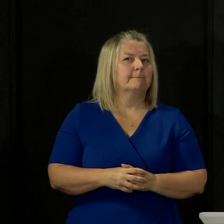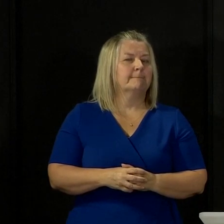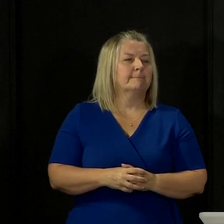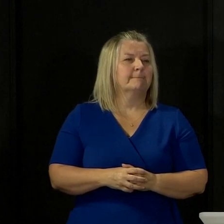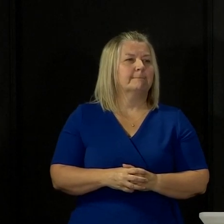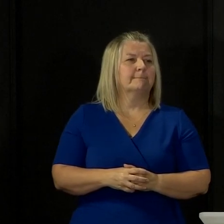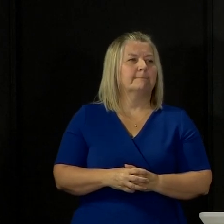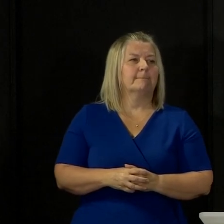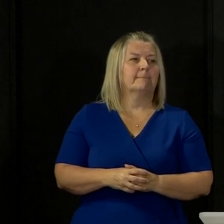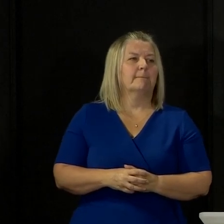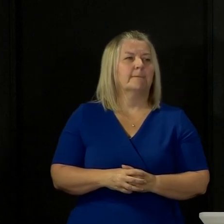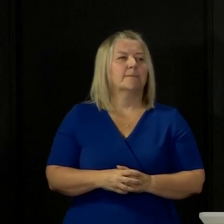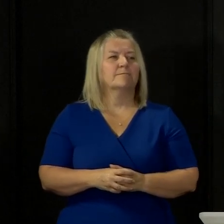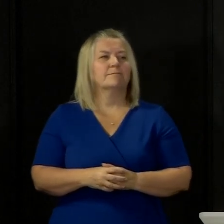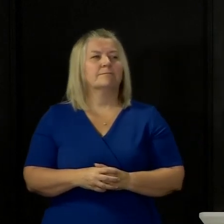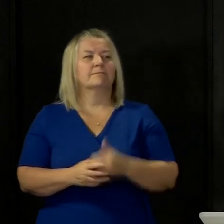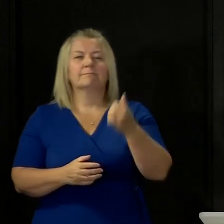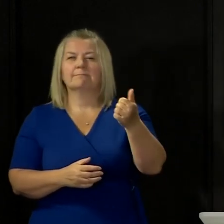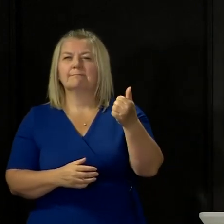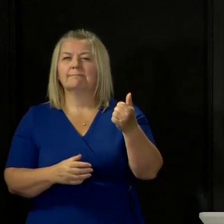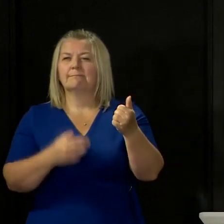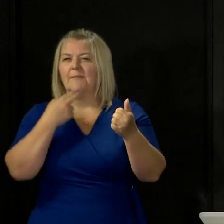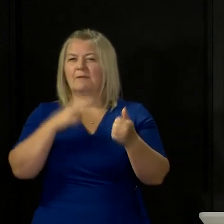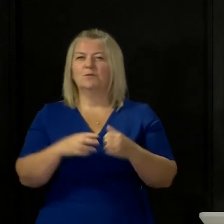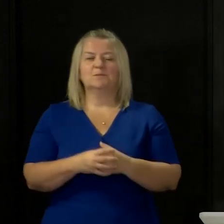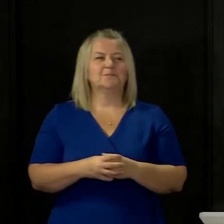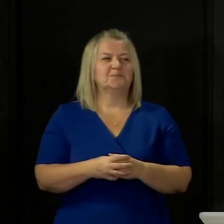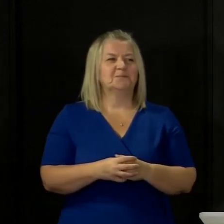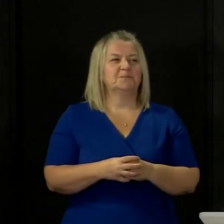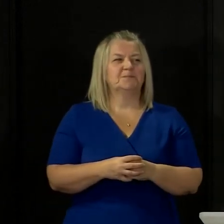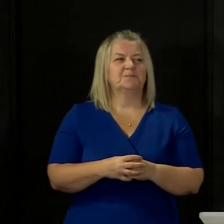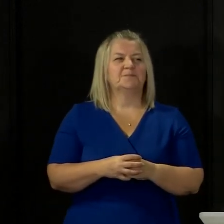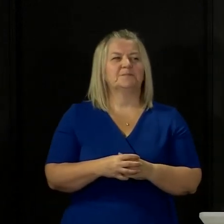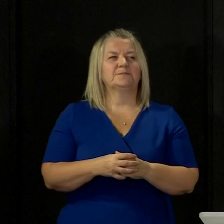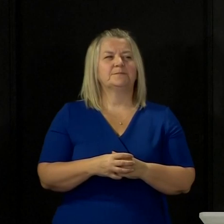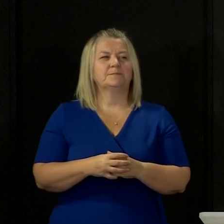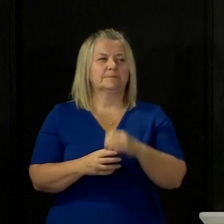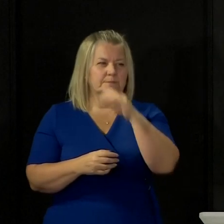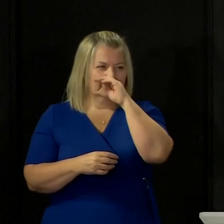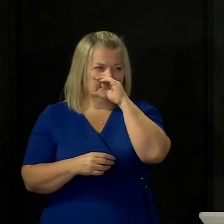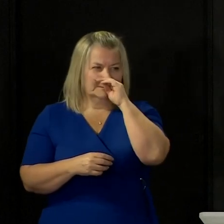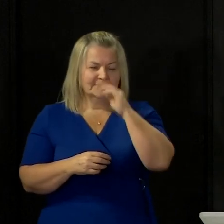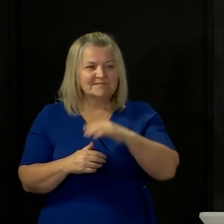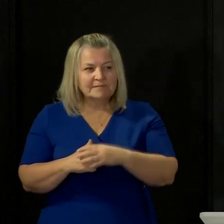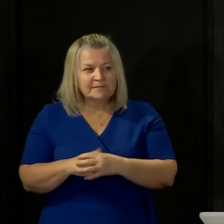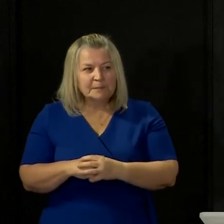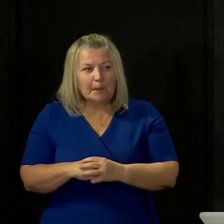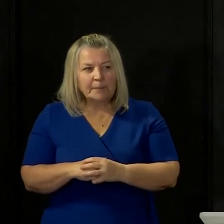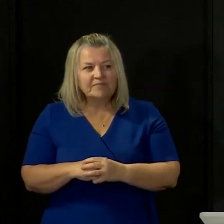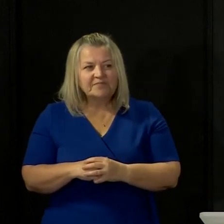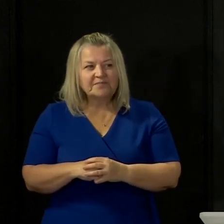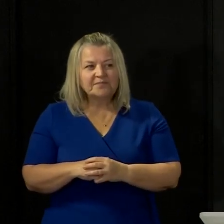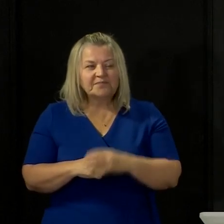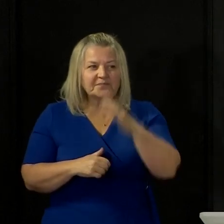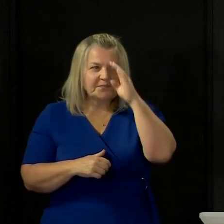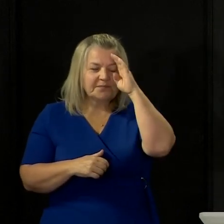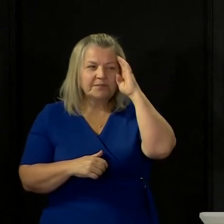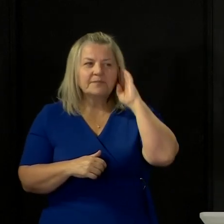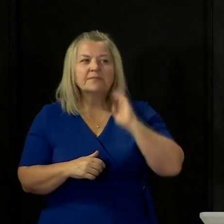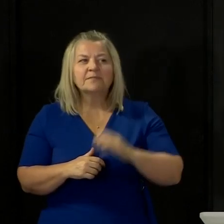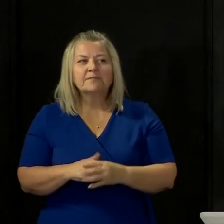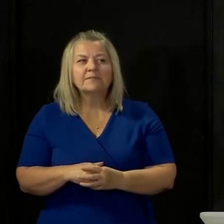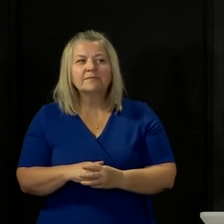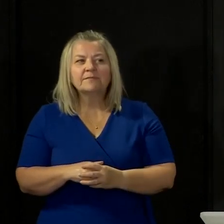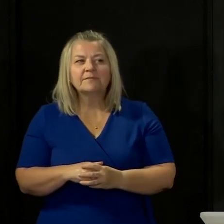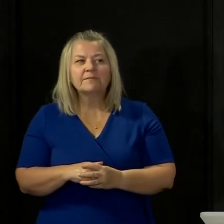Hello, First Minister. Can you hear me? Hi. Good afternoon, First Minister. Thank you. Just to go back to the question that Katrine asked you about the